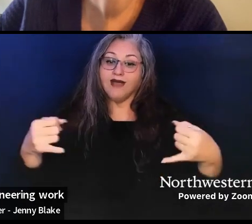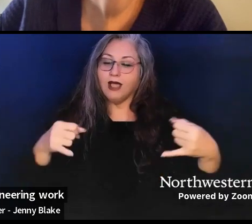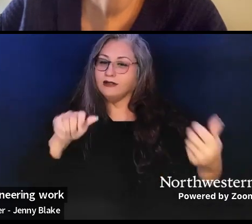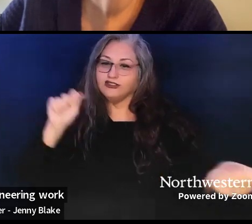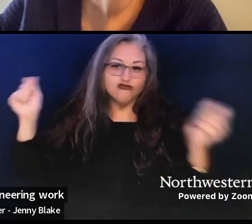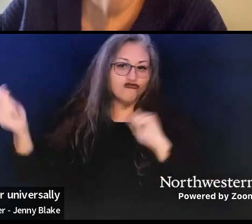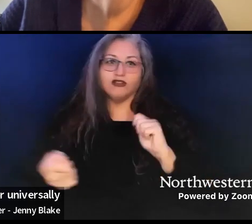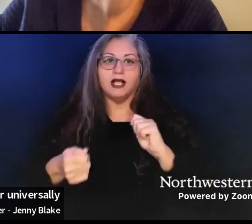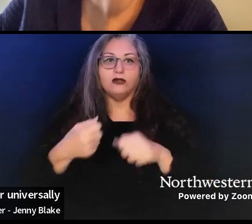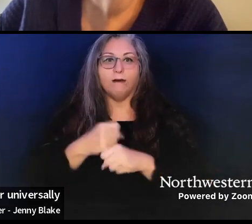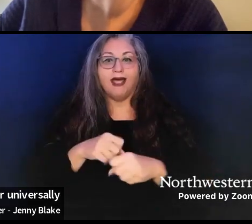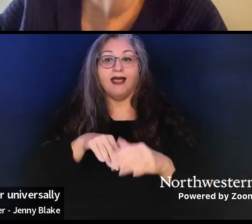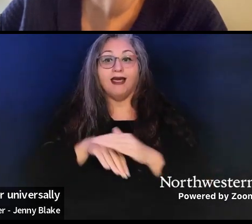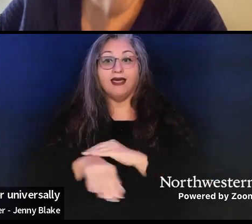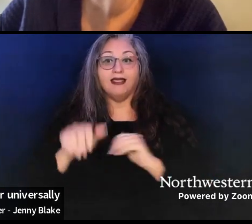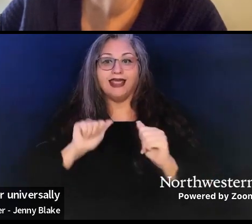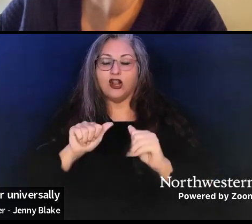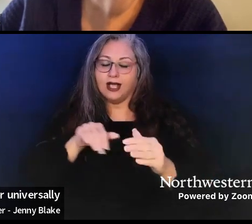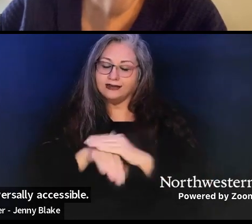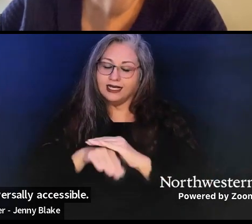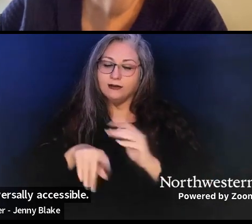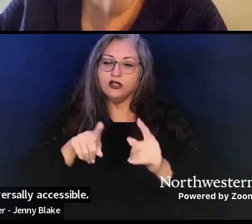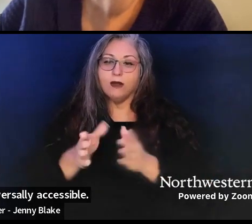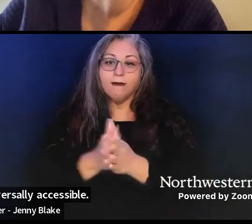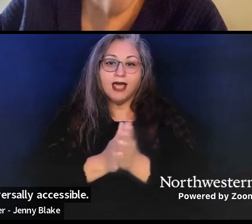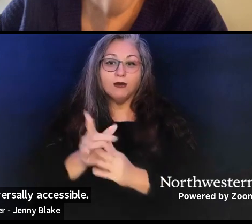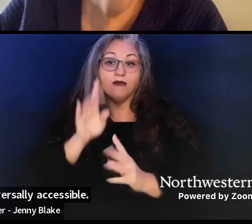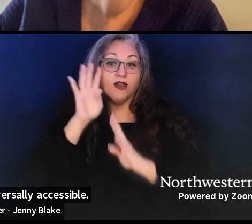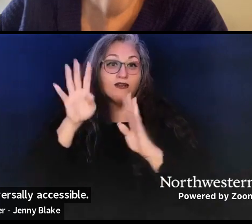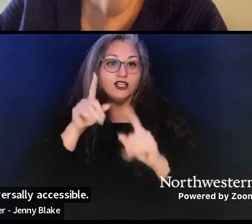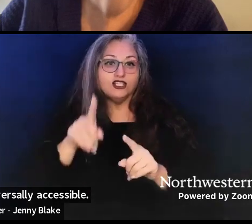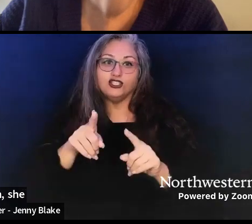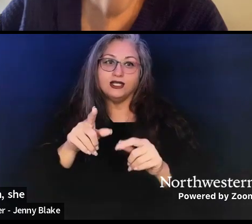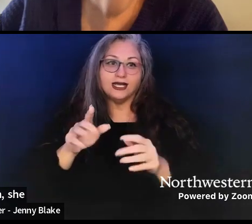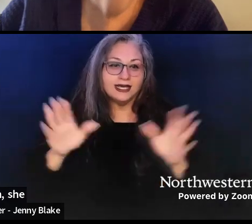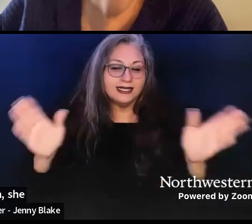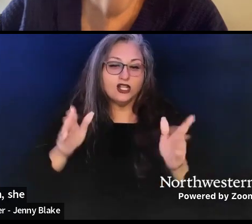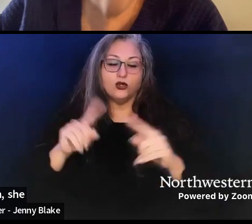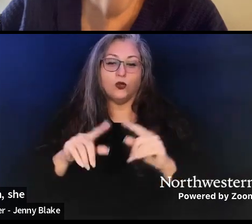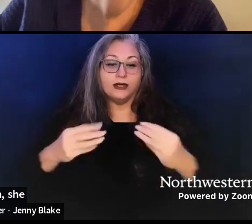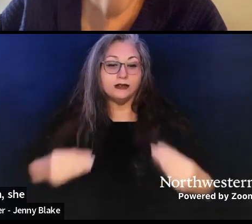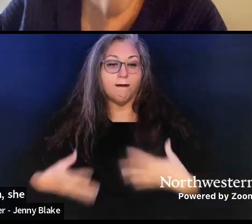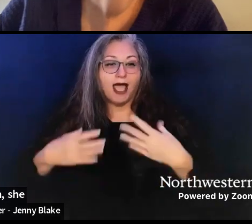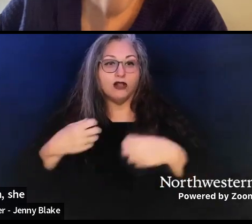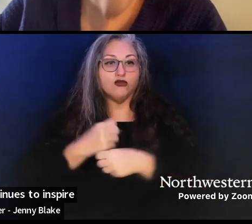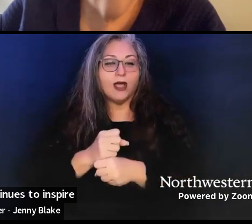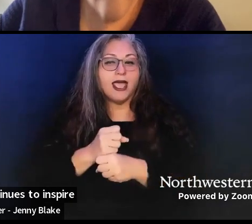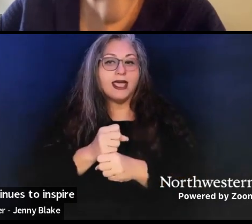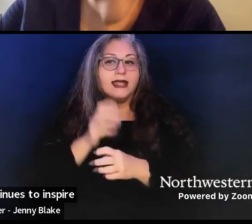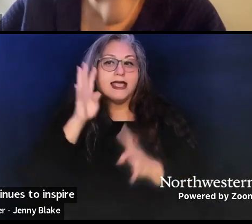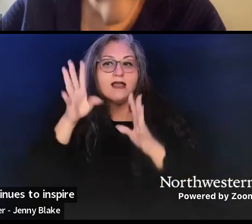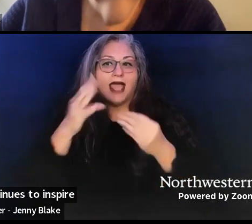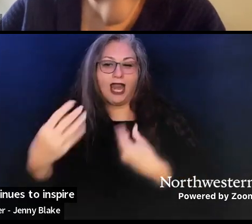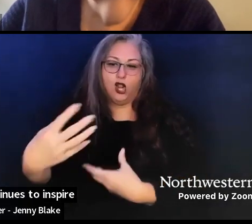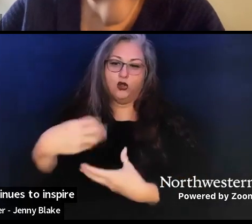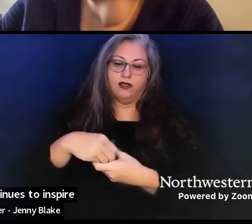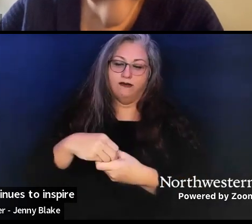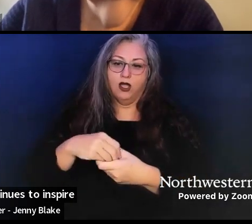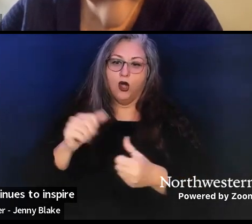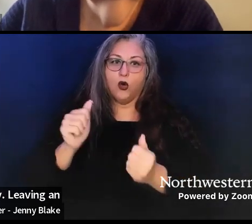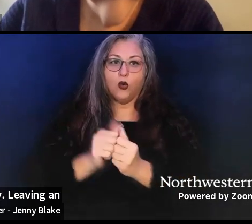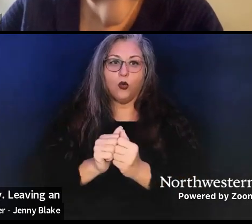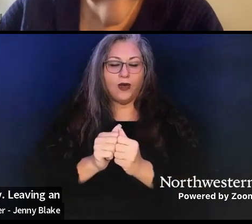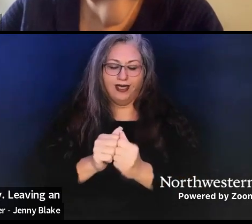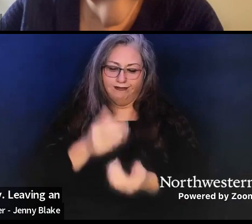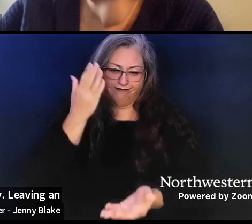accessible. With a passion for innovation, she continues to inspire by merging creativity and inclusivity, leaving an indelible